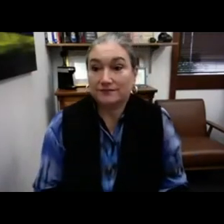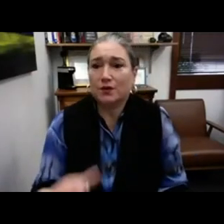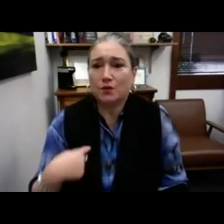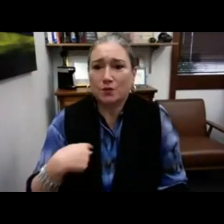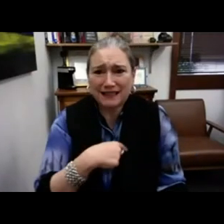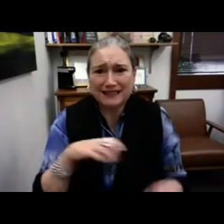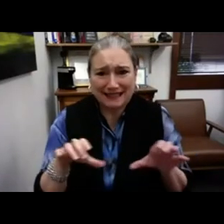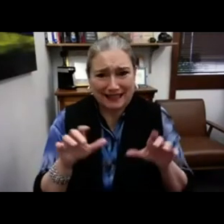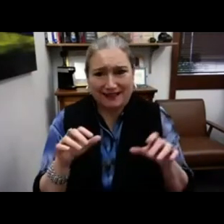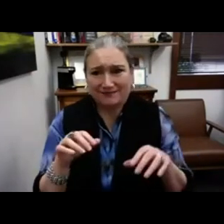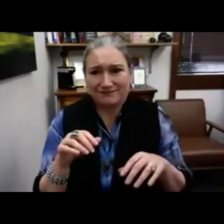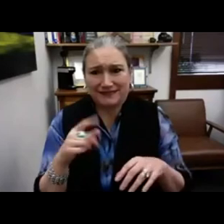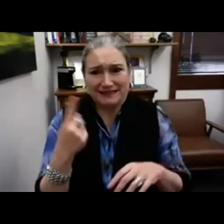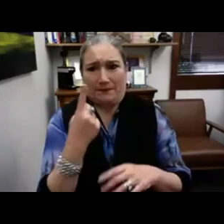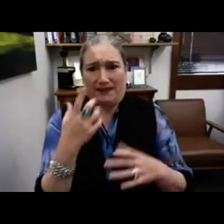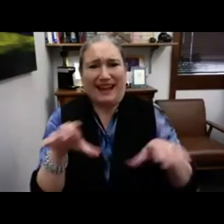This is Emma's.